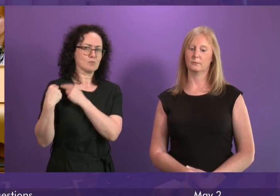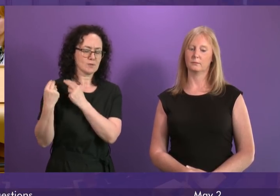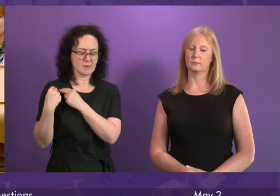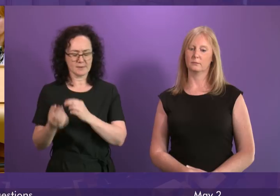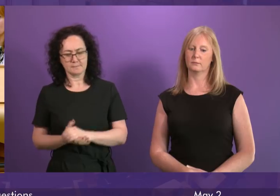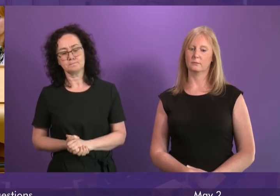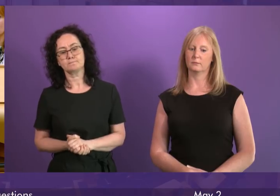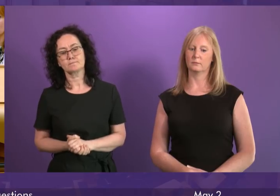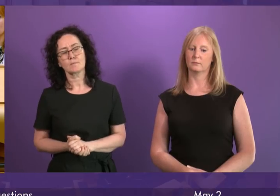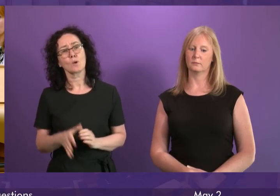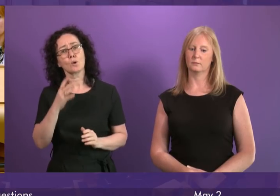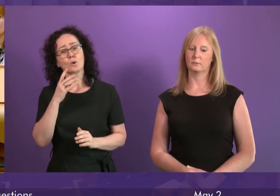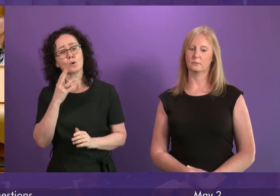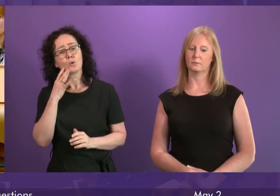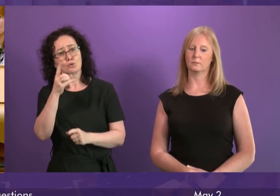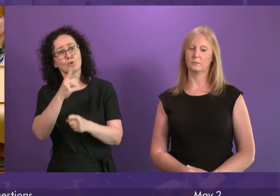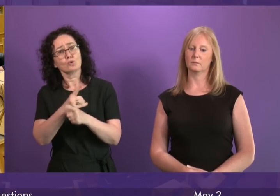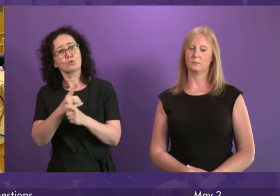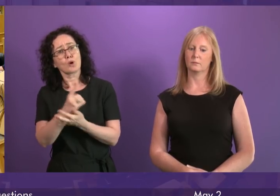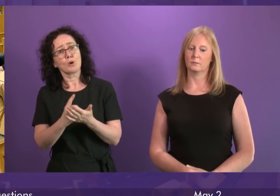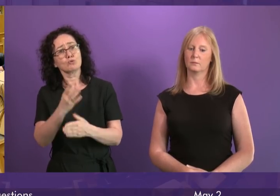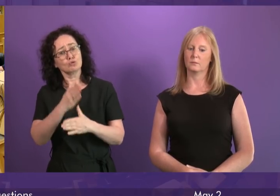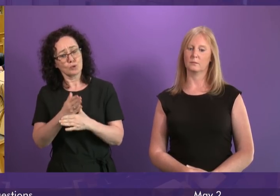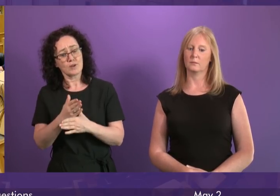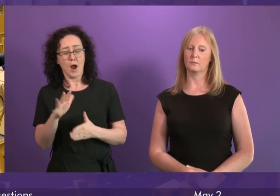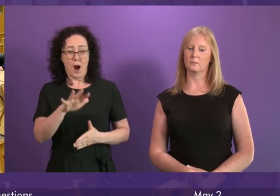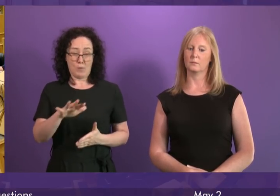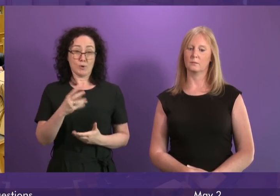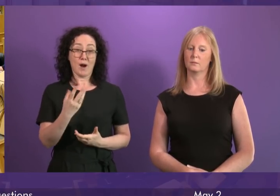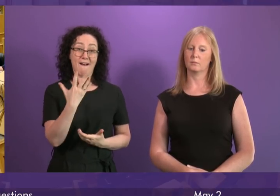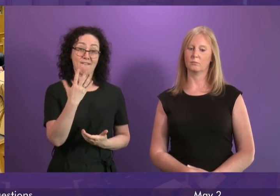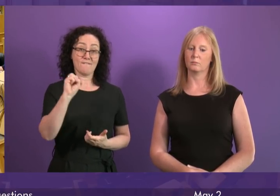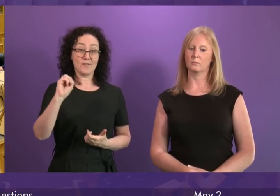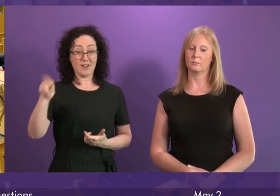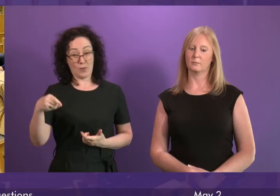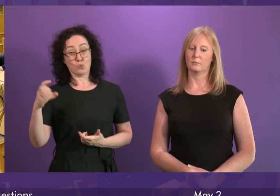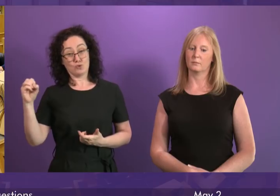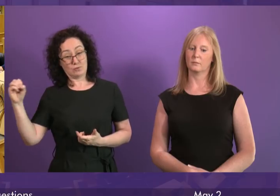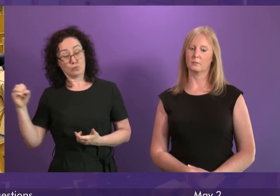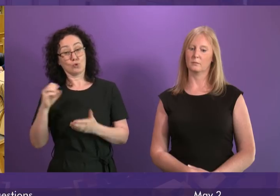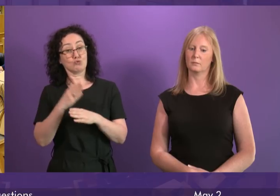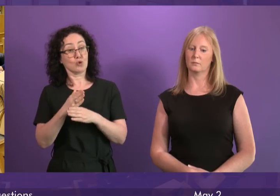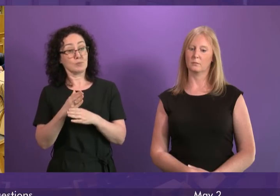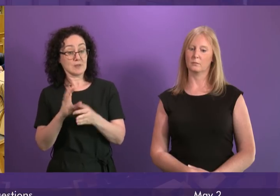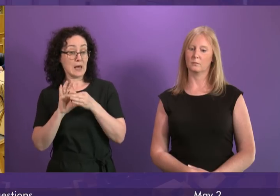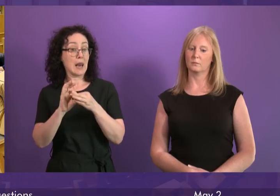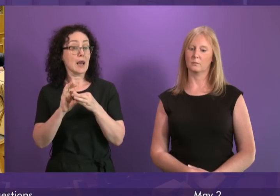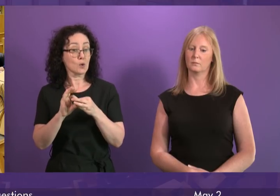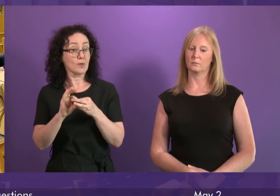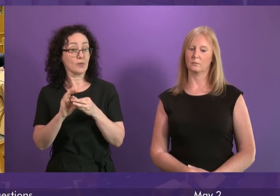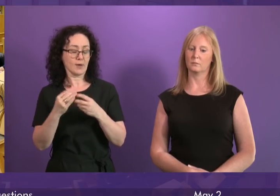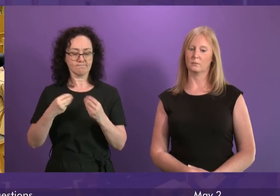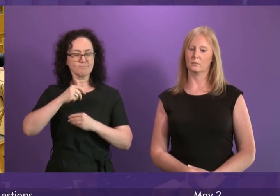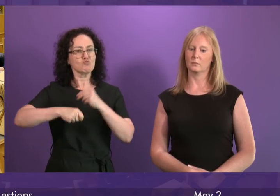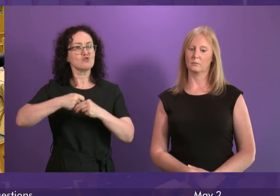On the issue of jobs, there are today around 50,000 jobs across our economy as a result of the move to renewable